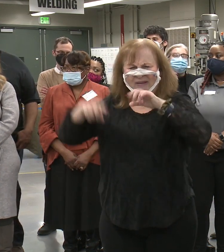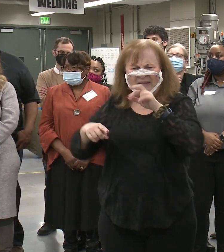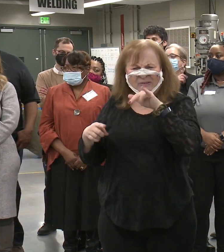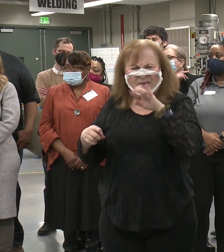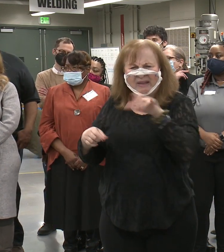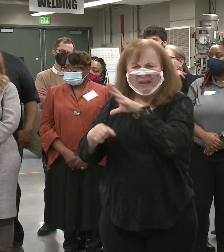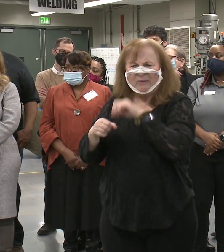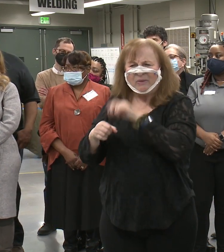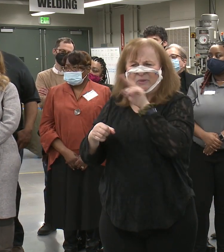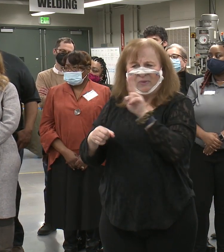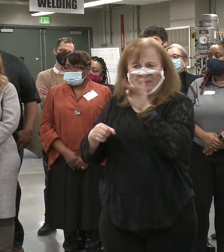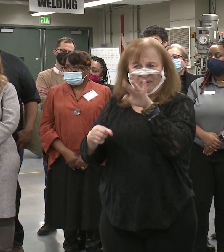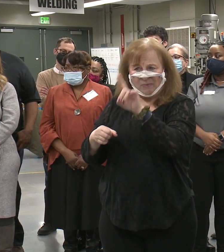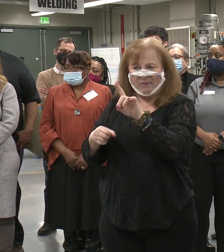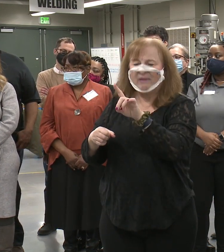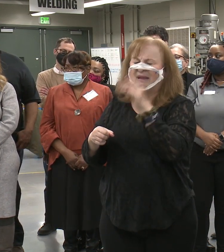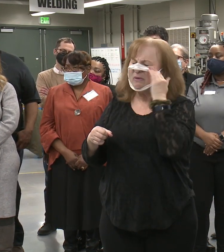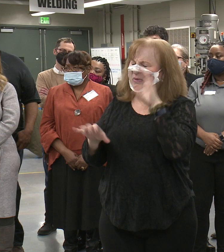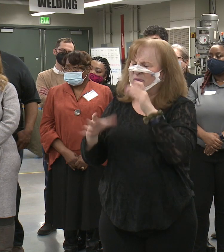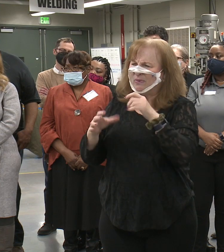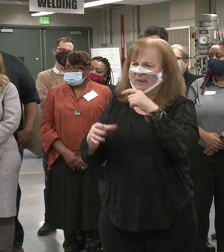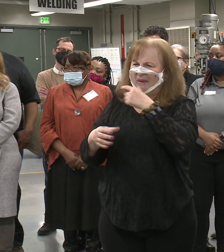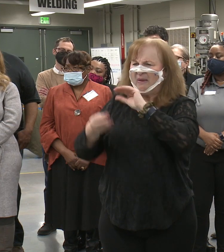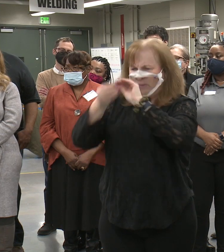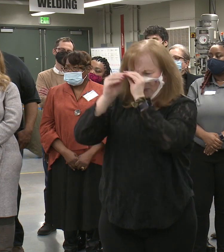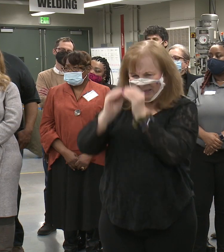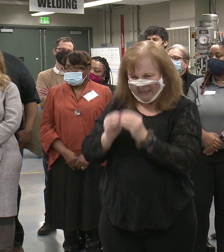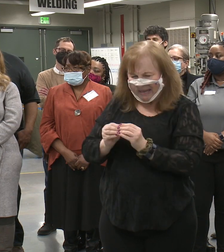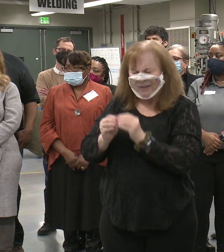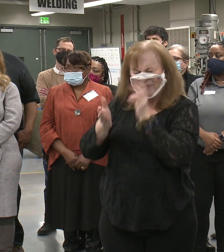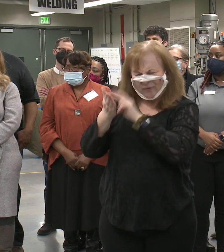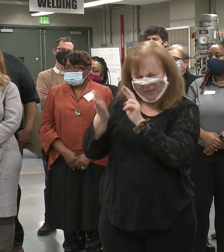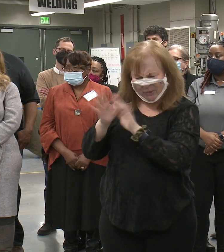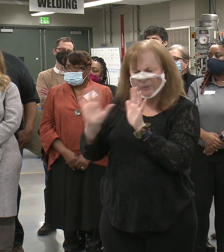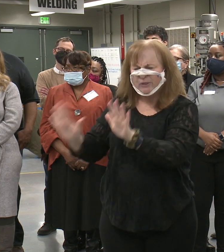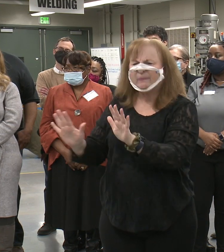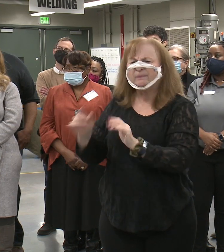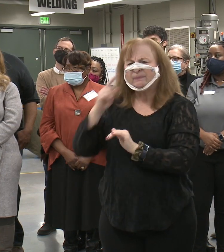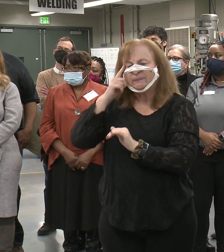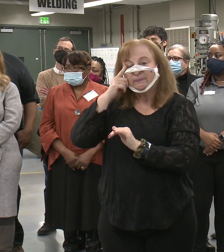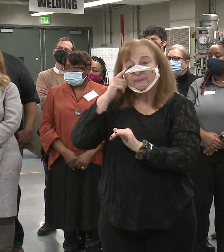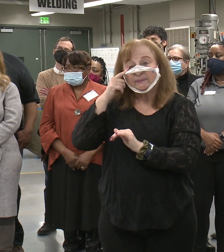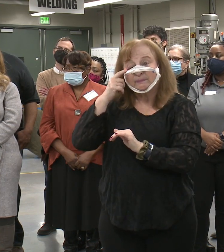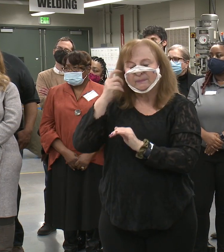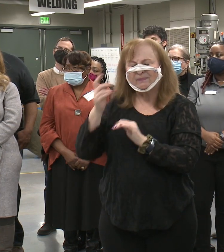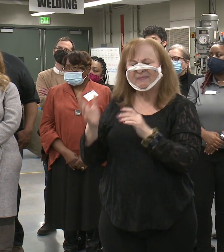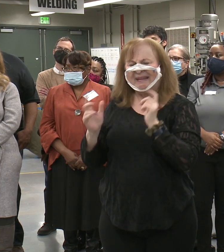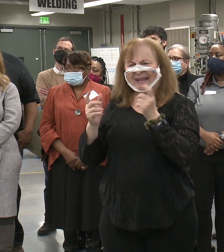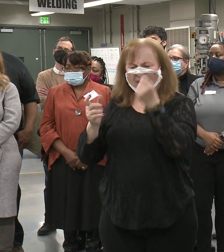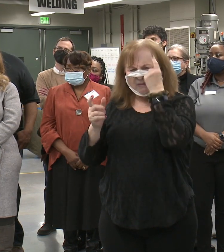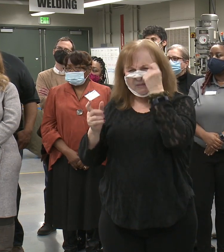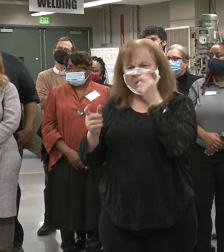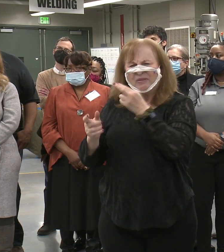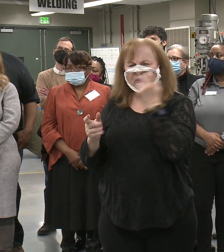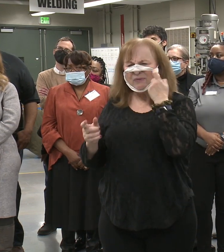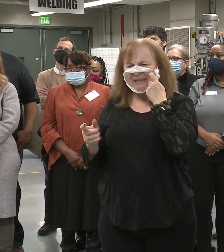including the University of Maryland going out doing some qualitative research. Given the recent